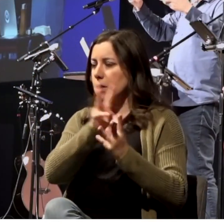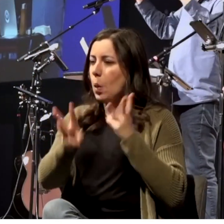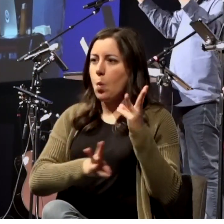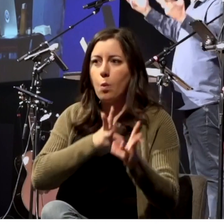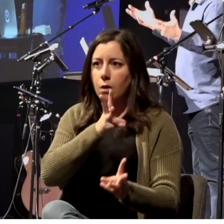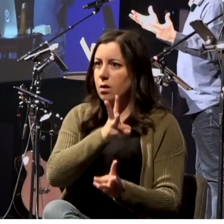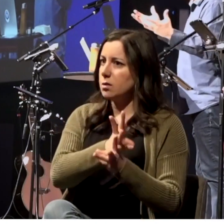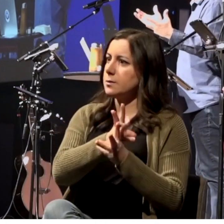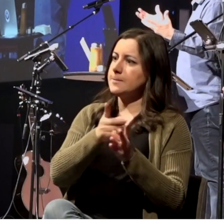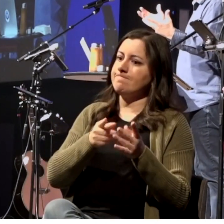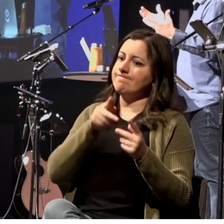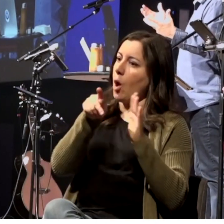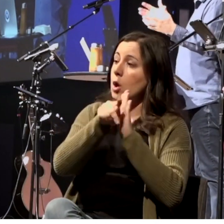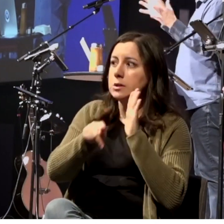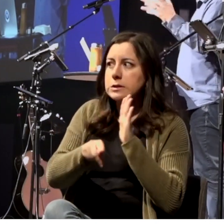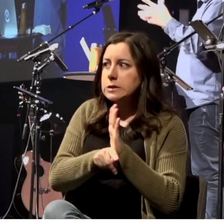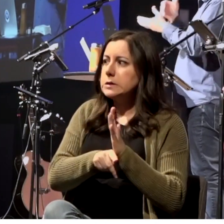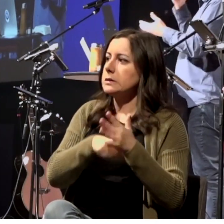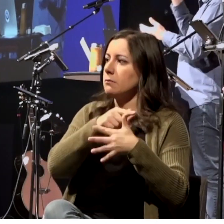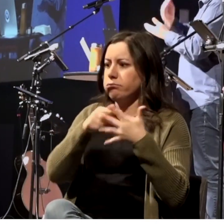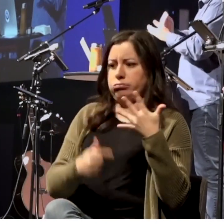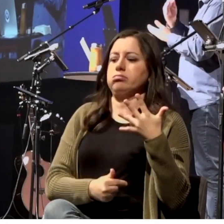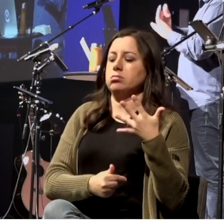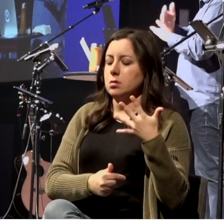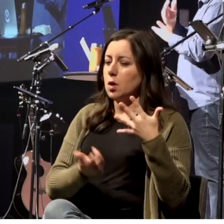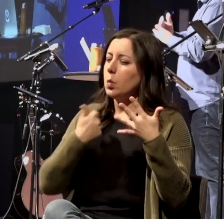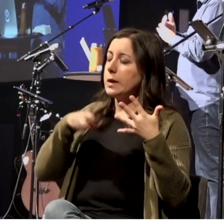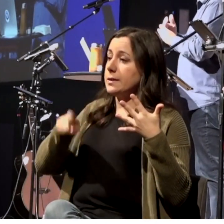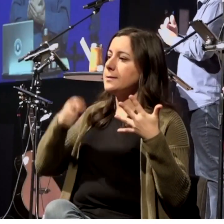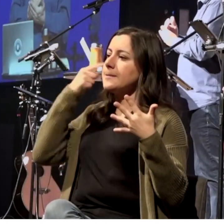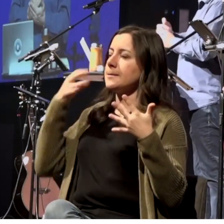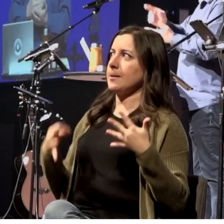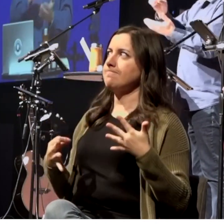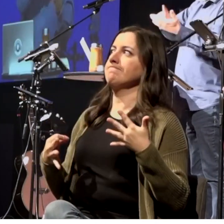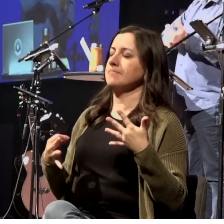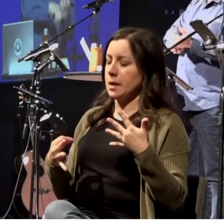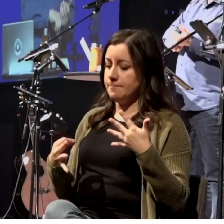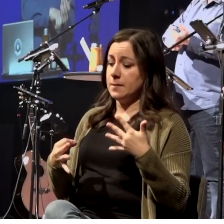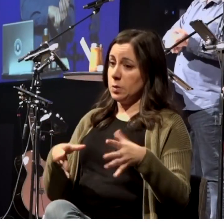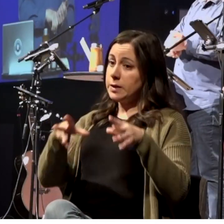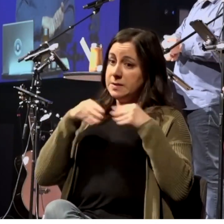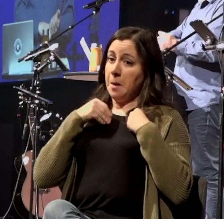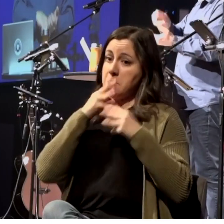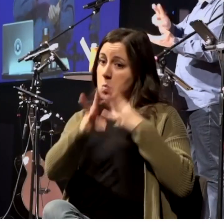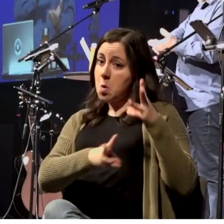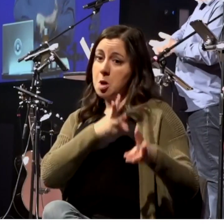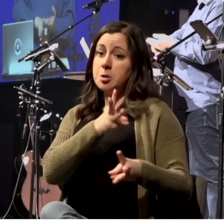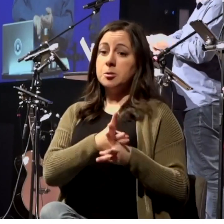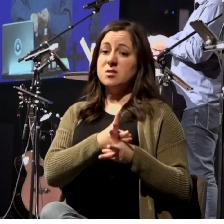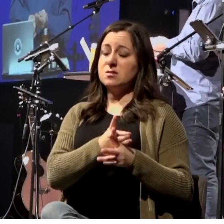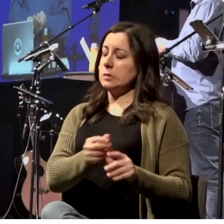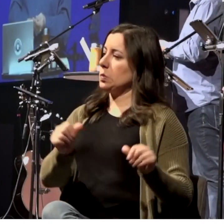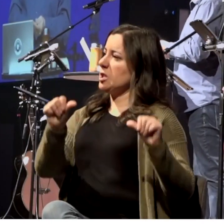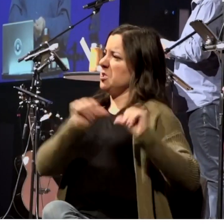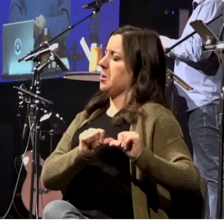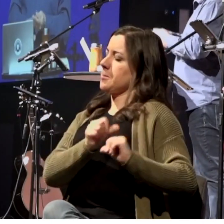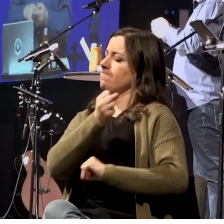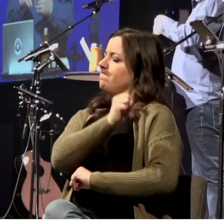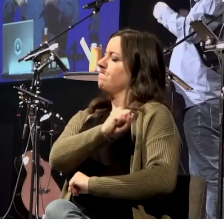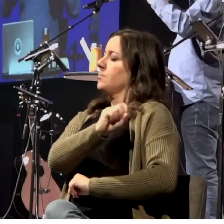policies and all of this stuff, we make this constant choice. Accept it, reject it, or redeem